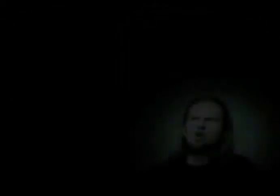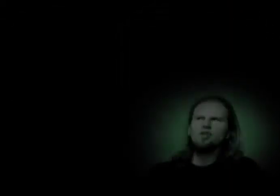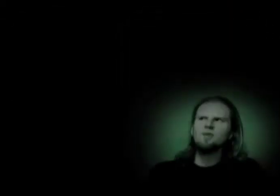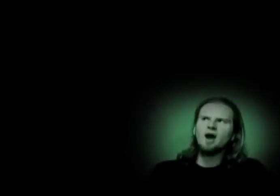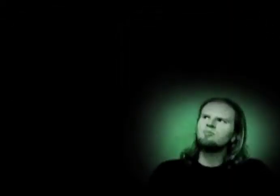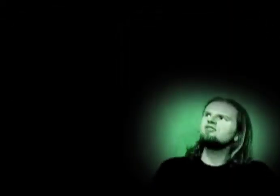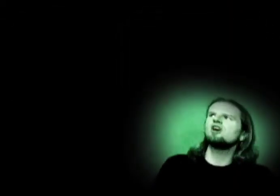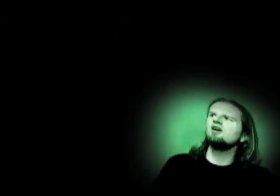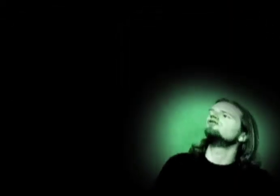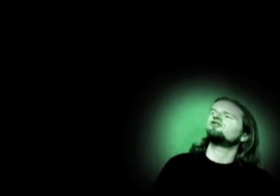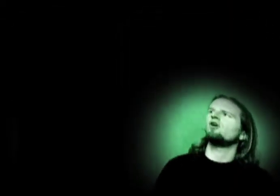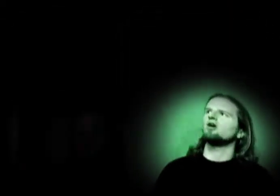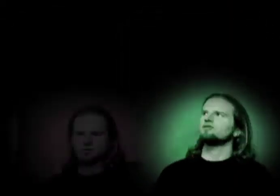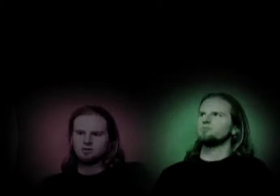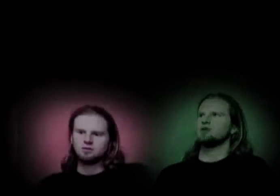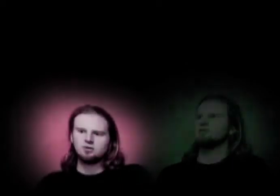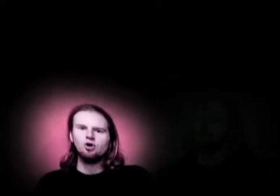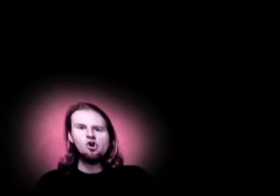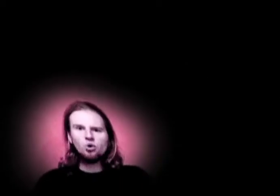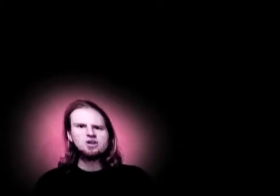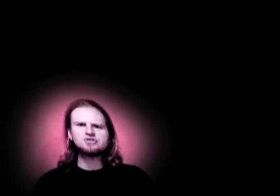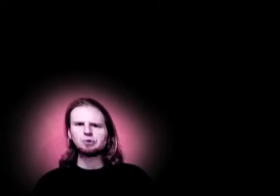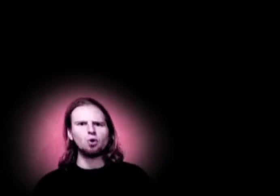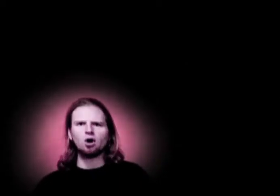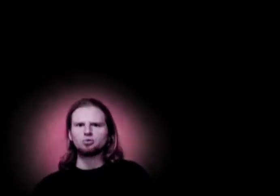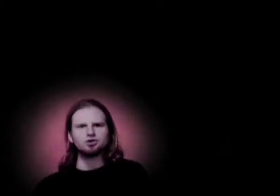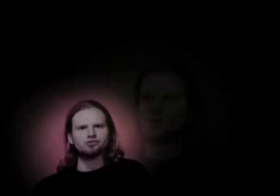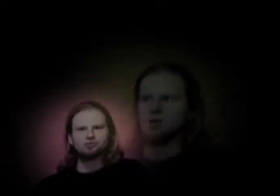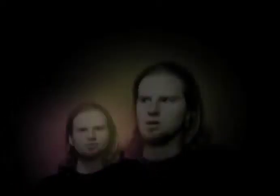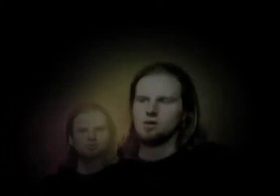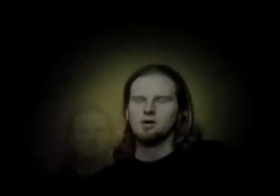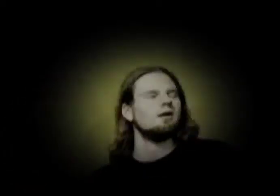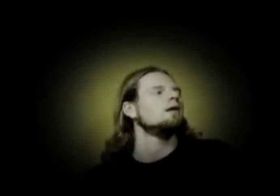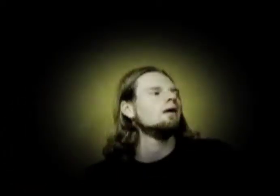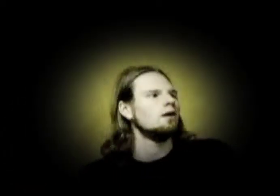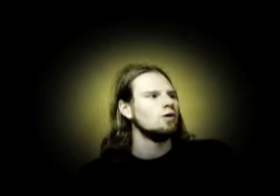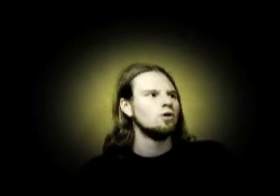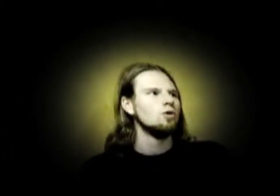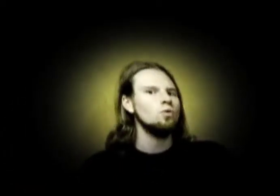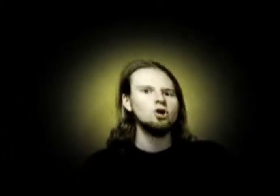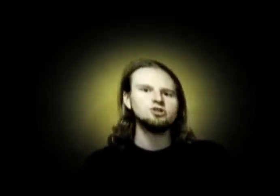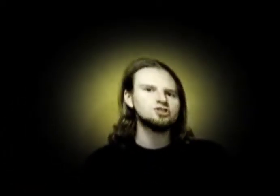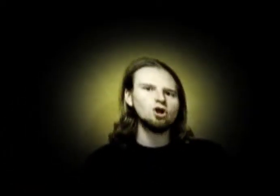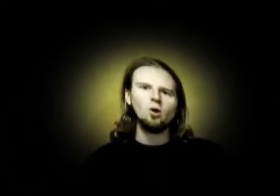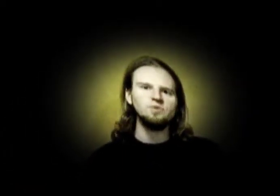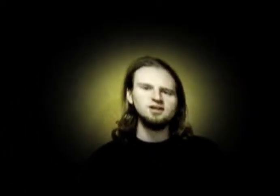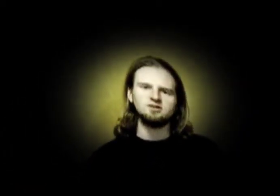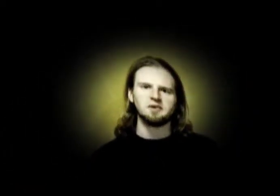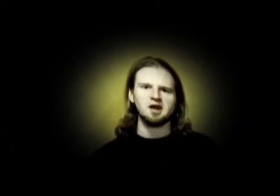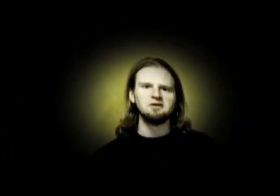What if they might be giant songs, man? Who is the walrus? What does it all mean, man?